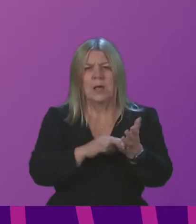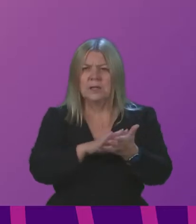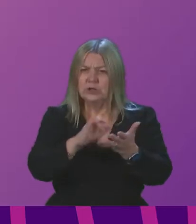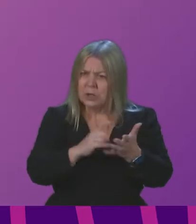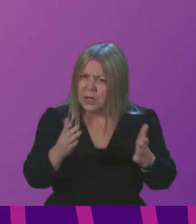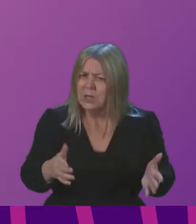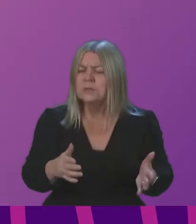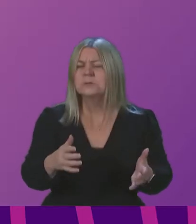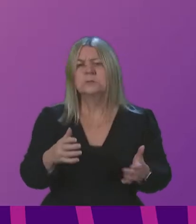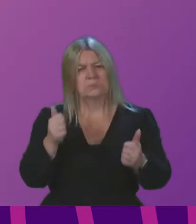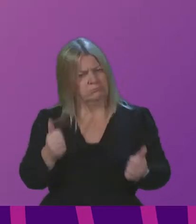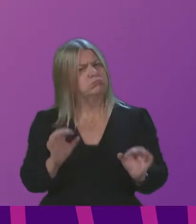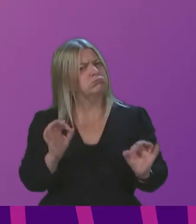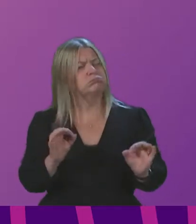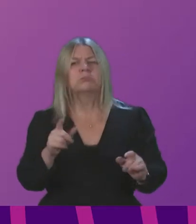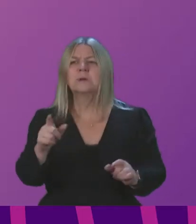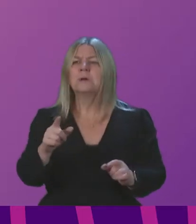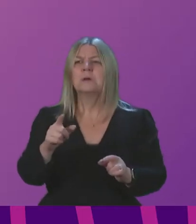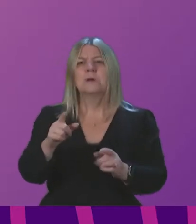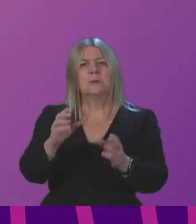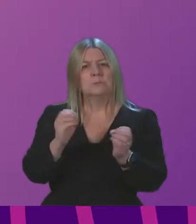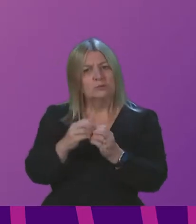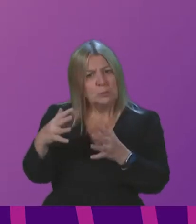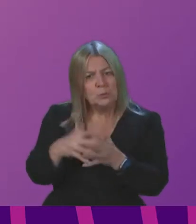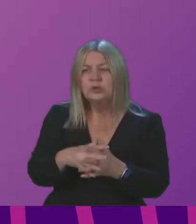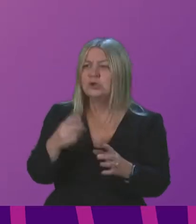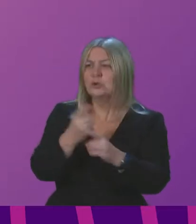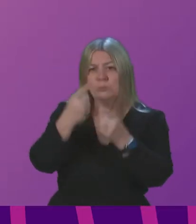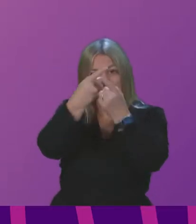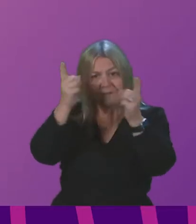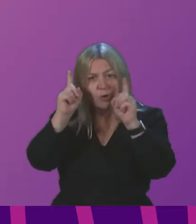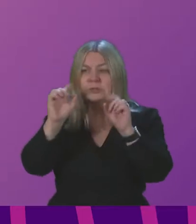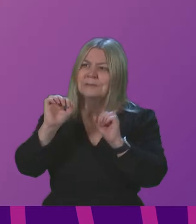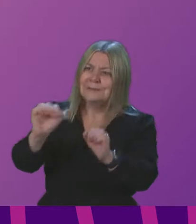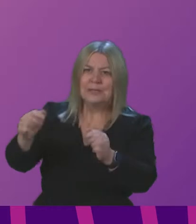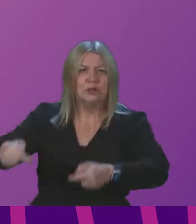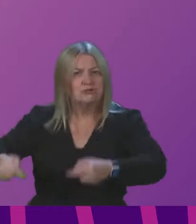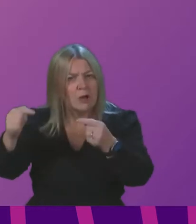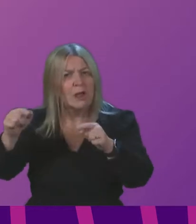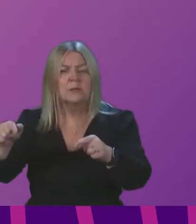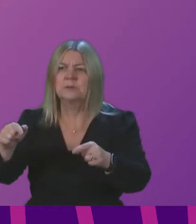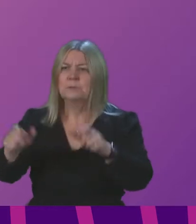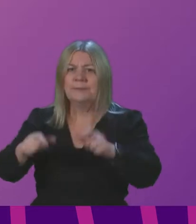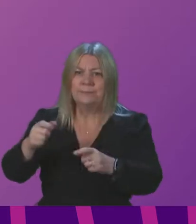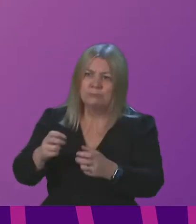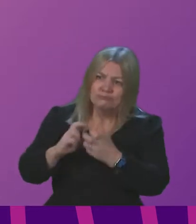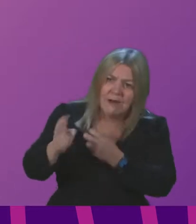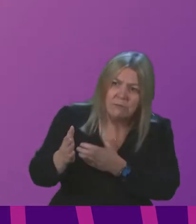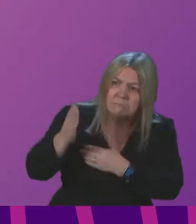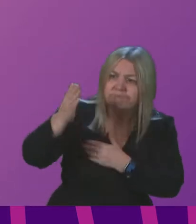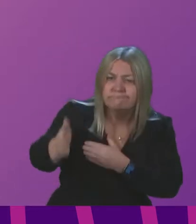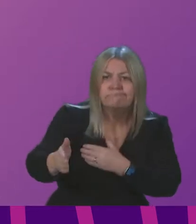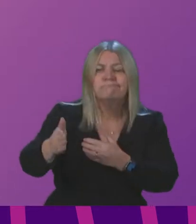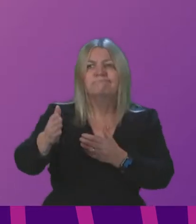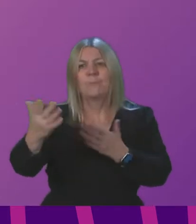Beatrice Wisher spoke about universities and the challenges that they are facing whether it be constituents having to travel and the challenges of